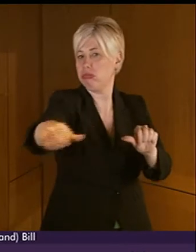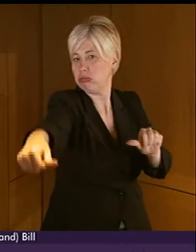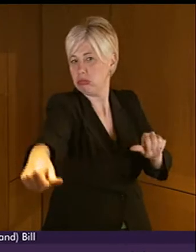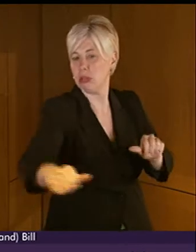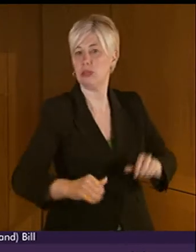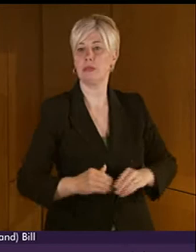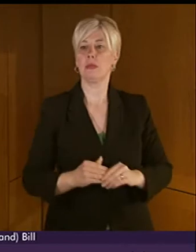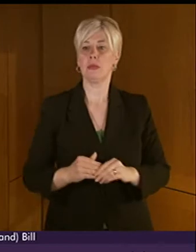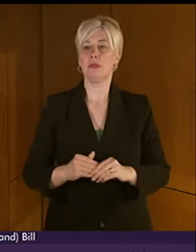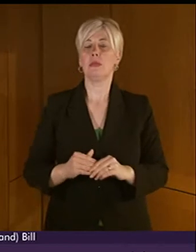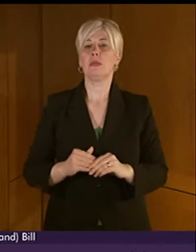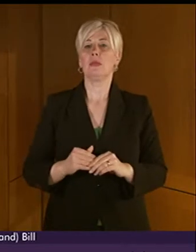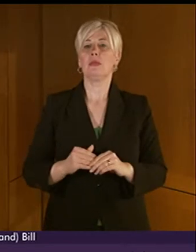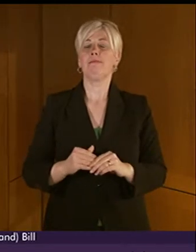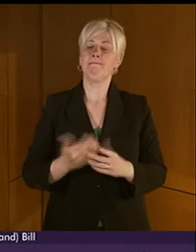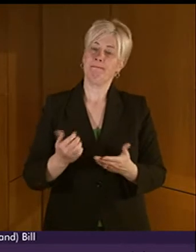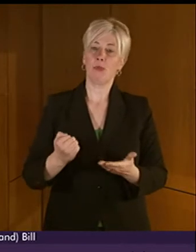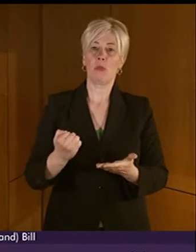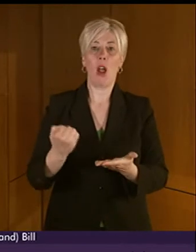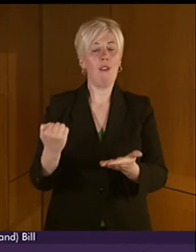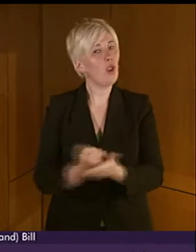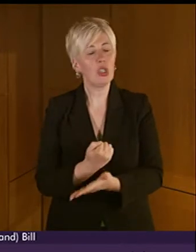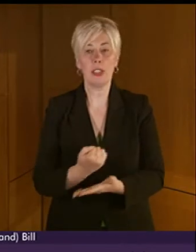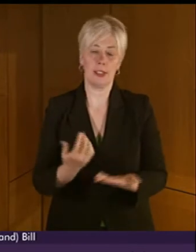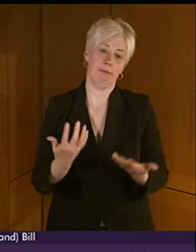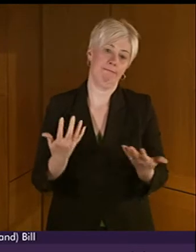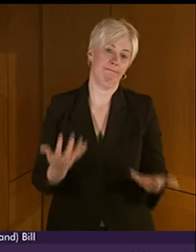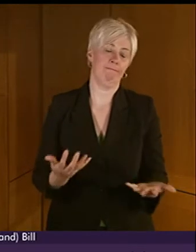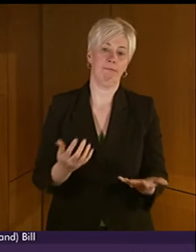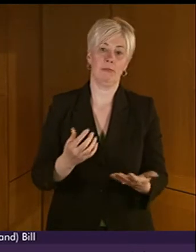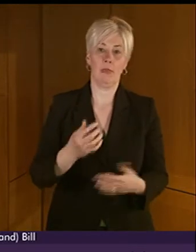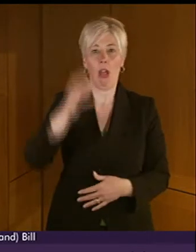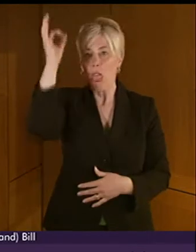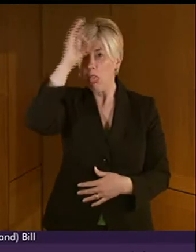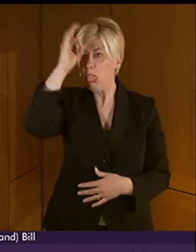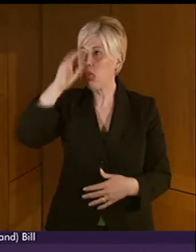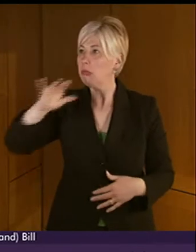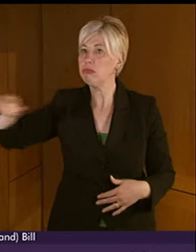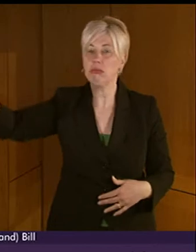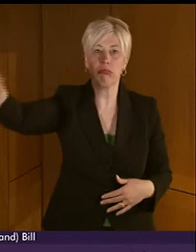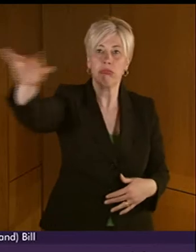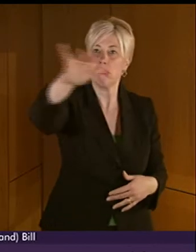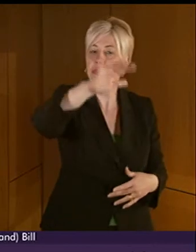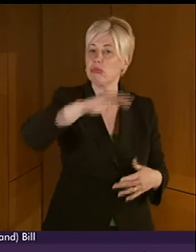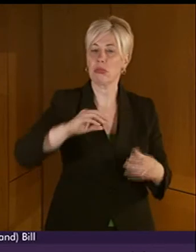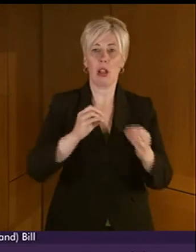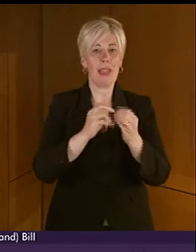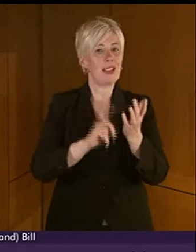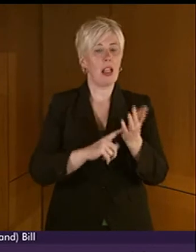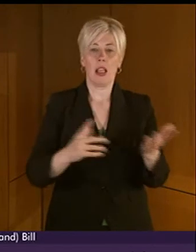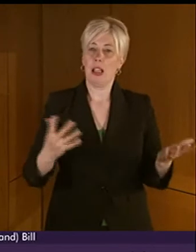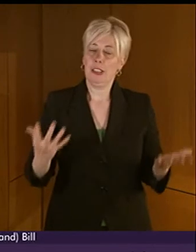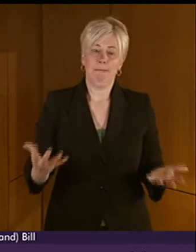Unfortunately to date, there still remains a lack of awareness and understanding of BSL